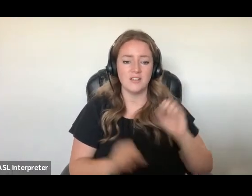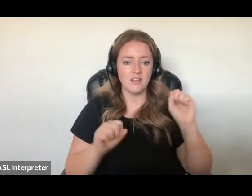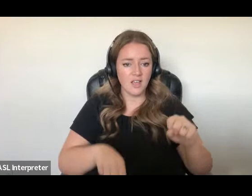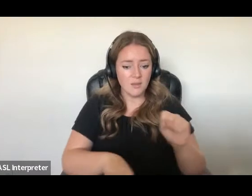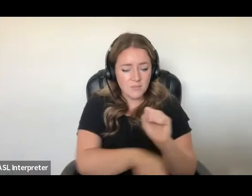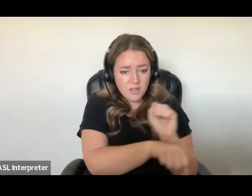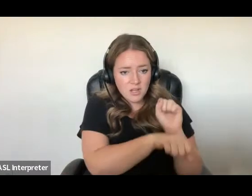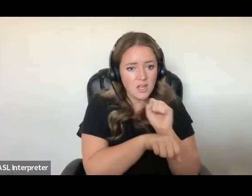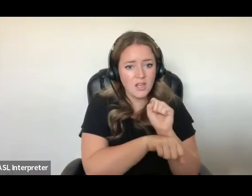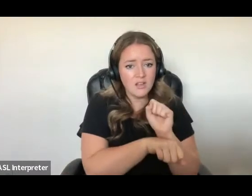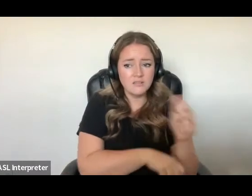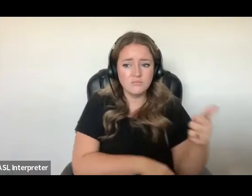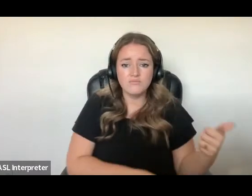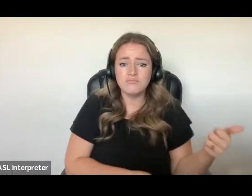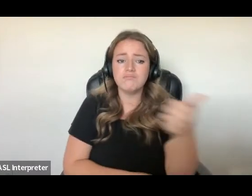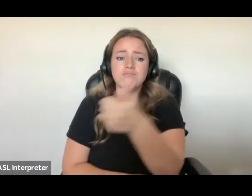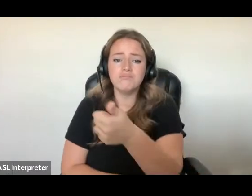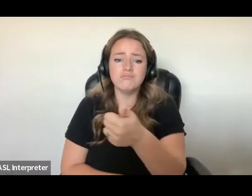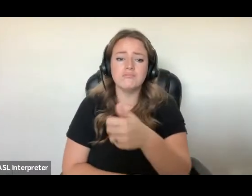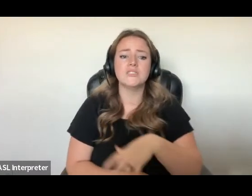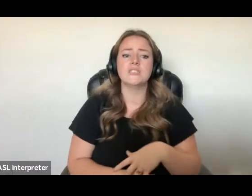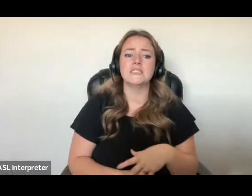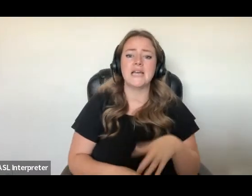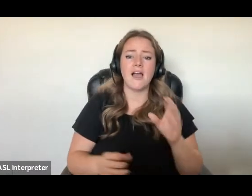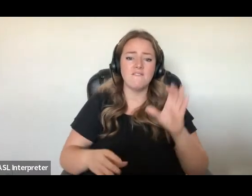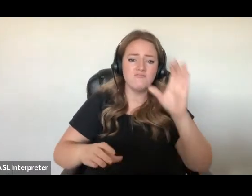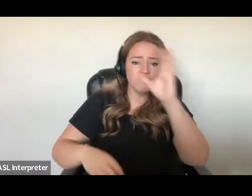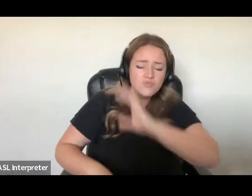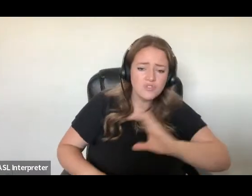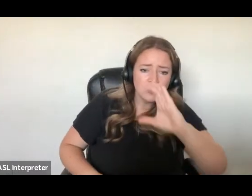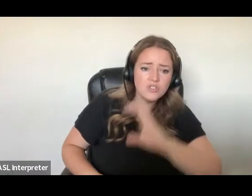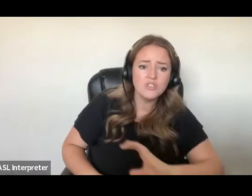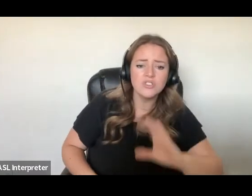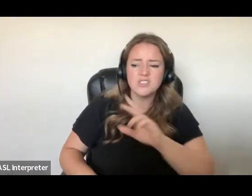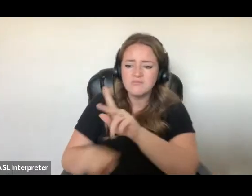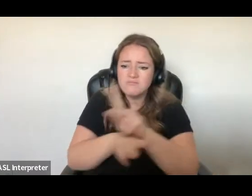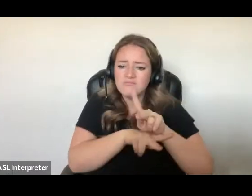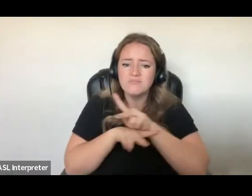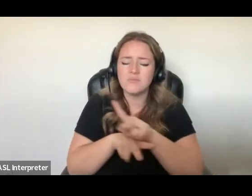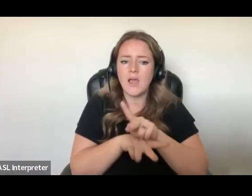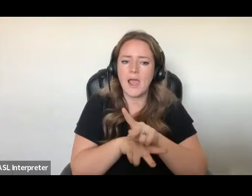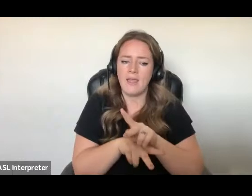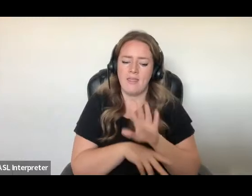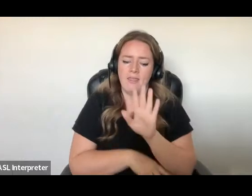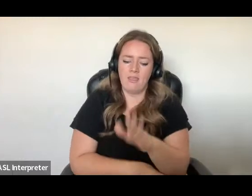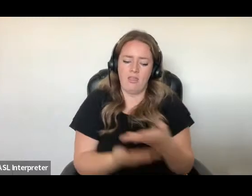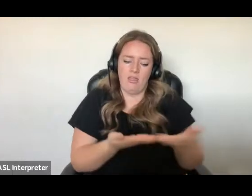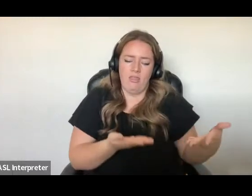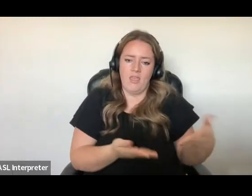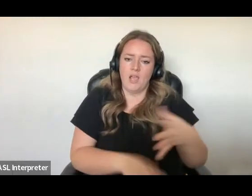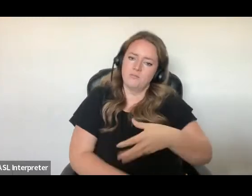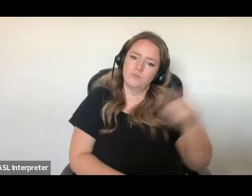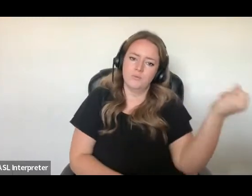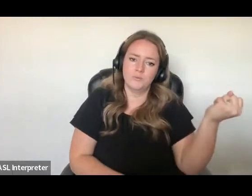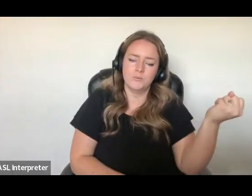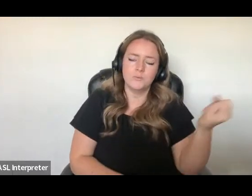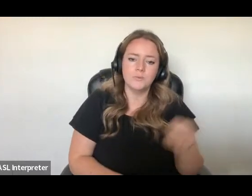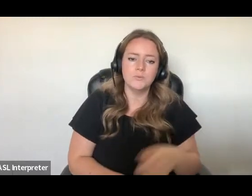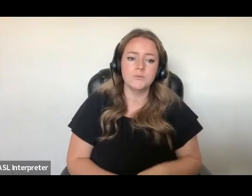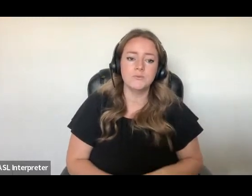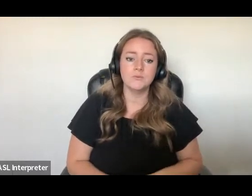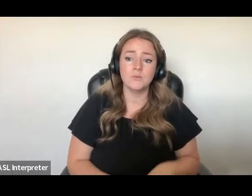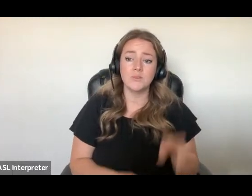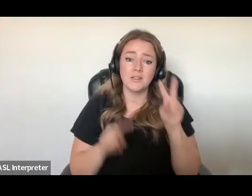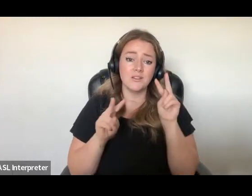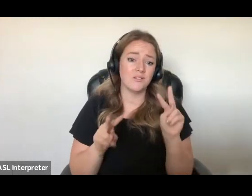transported in prison vehicles, subjected to searches, kept under surveillance, and have their personal belongings confiscated. We look forward to the end